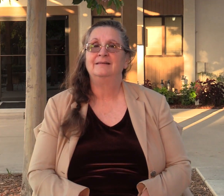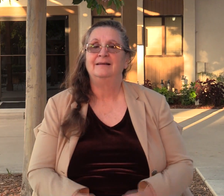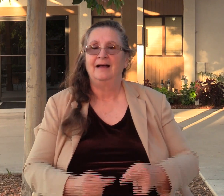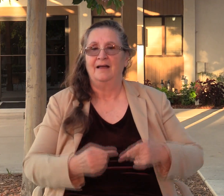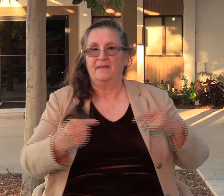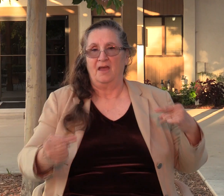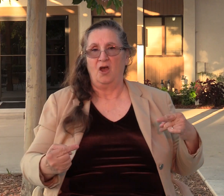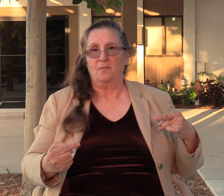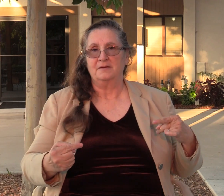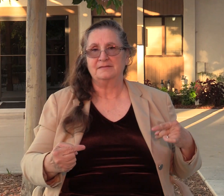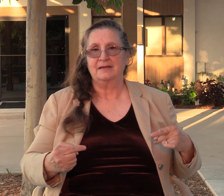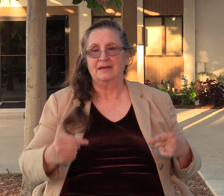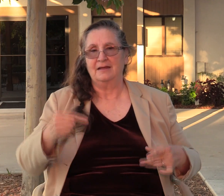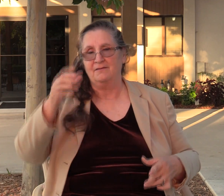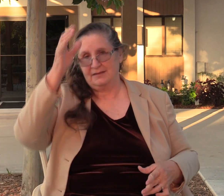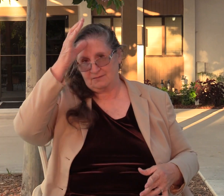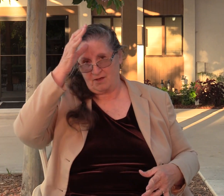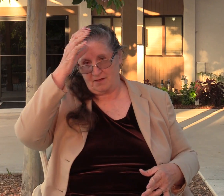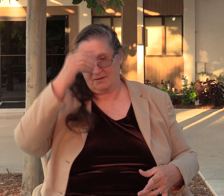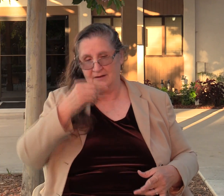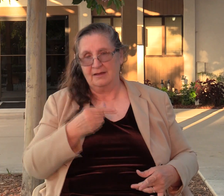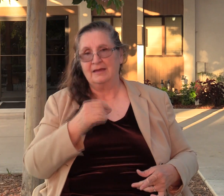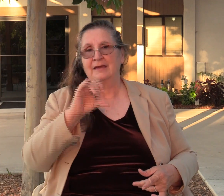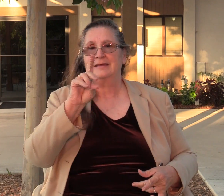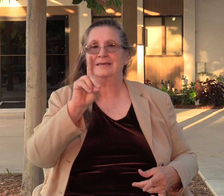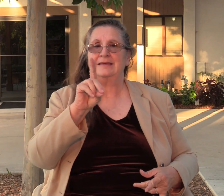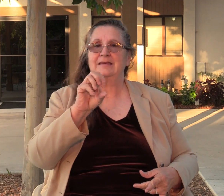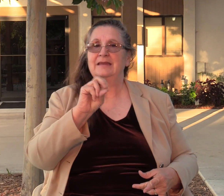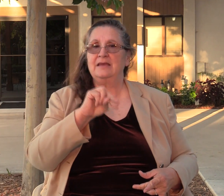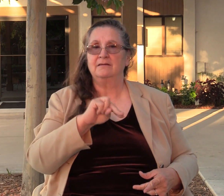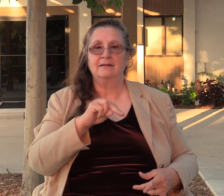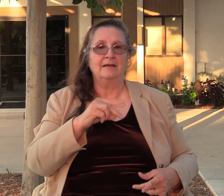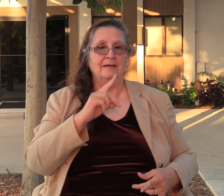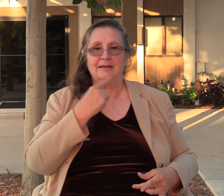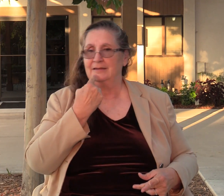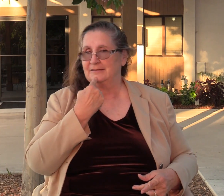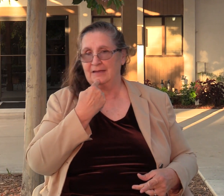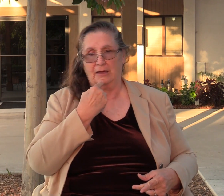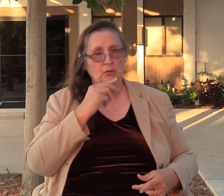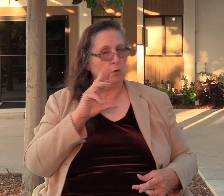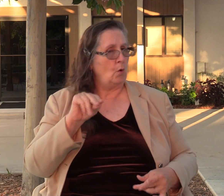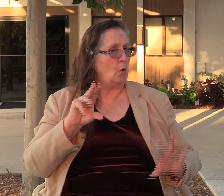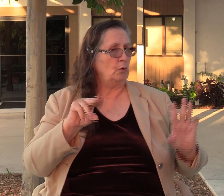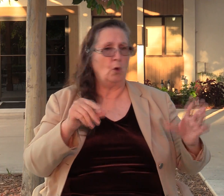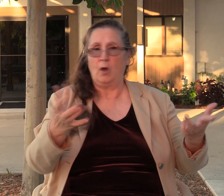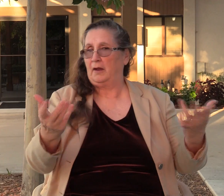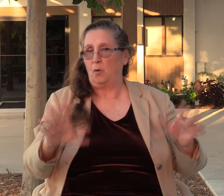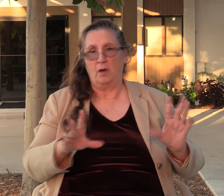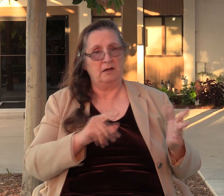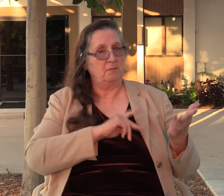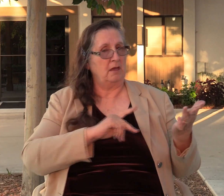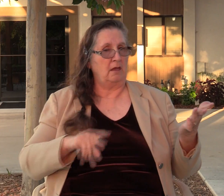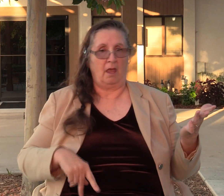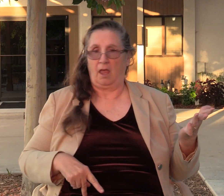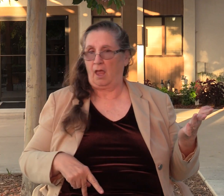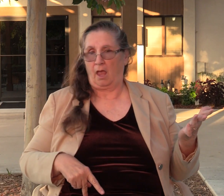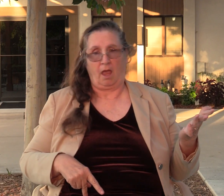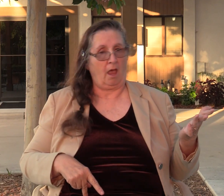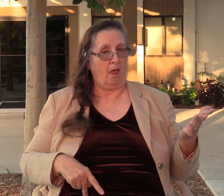father Gideon. You remember what Gideon told the people when they tried to make him king? He said, I'm not going to rule over you,